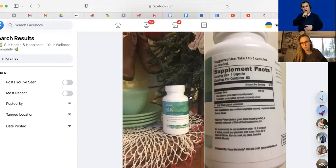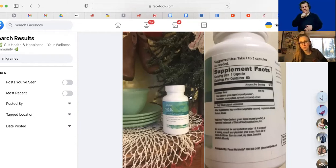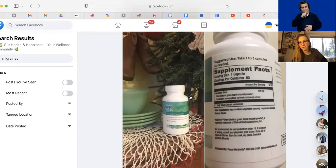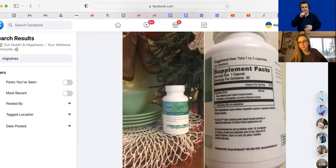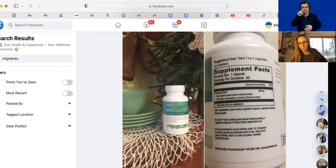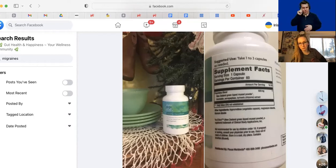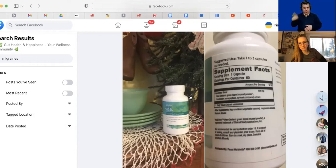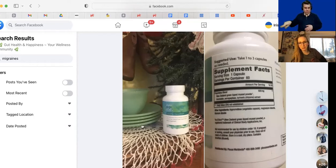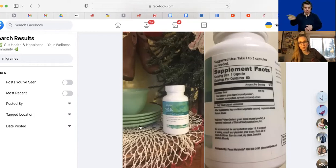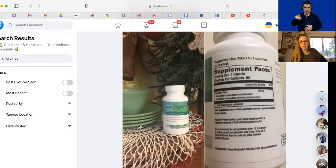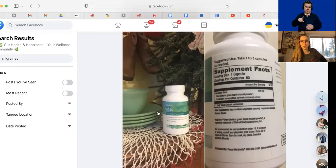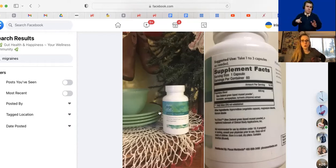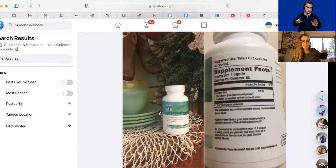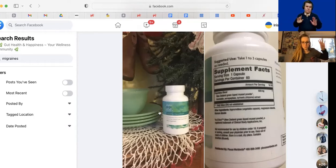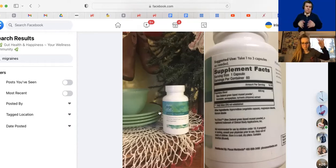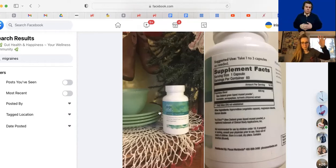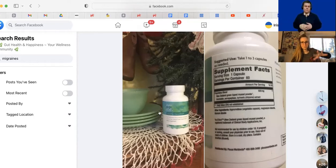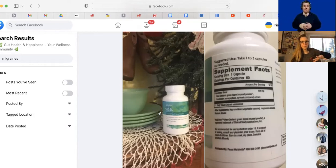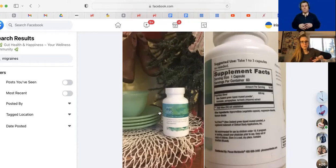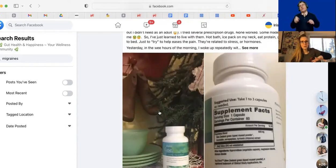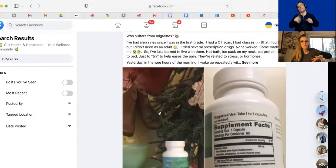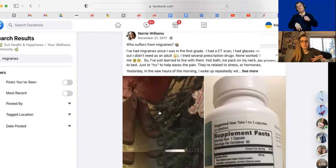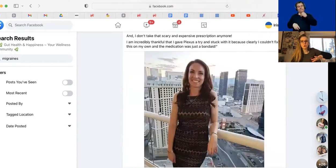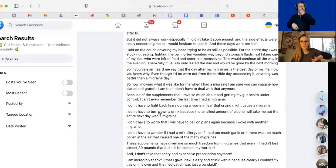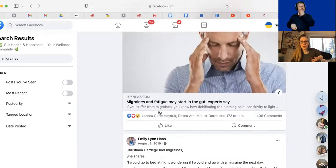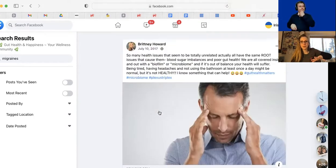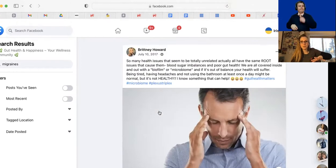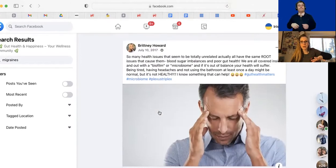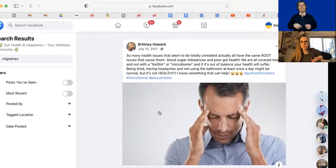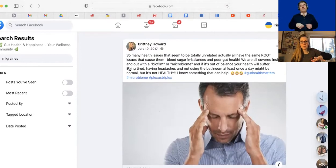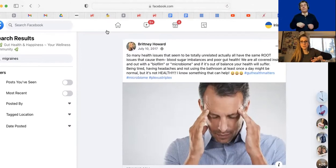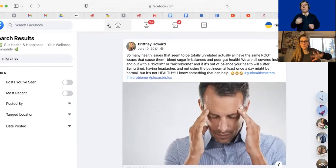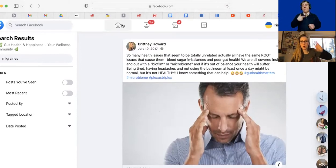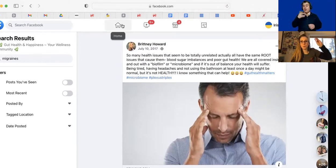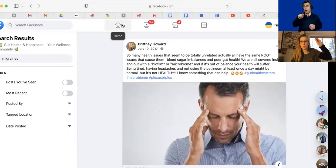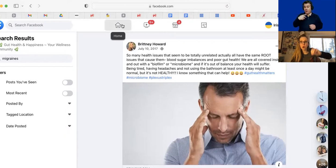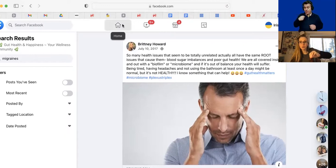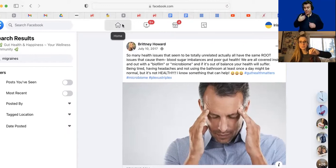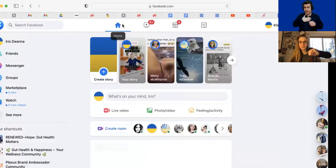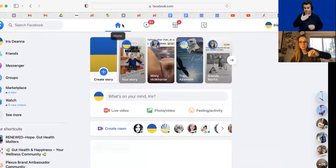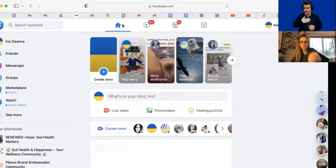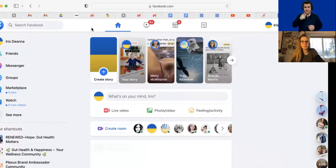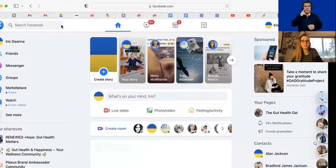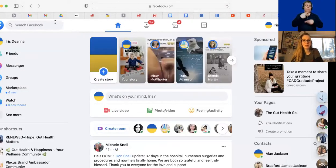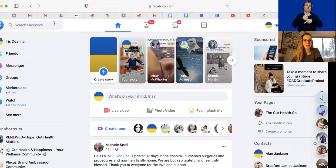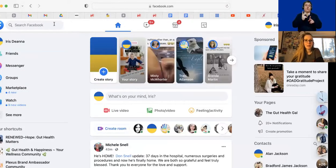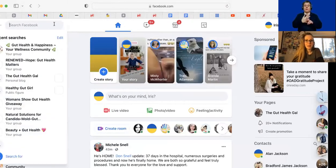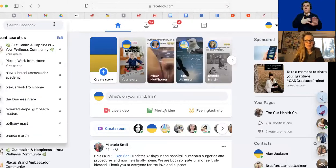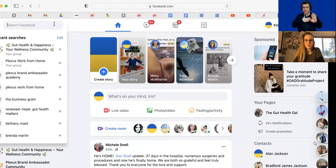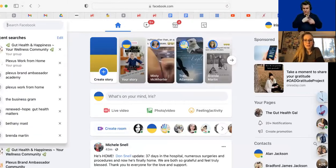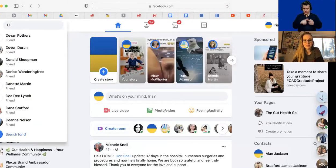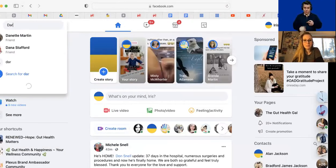private Facebook message. Okay. So we got gut health and happiness for our product testimonies.